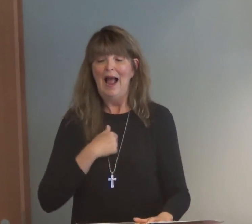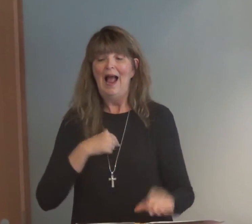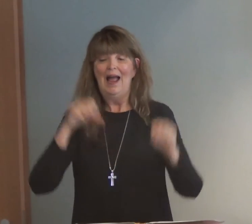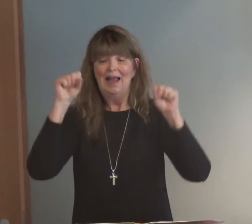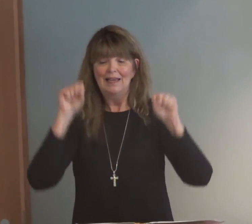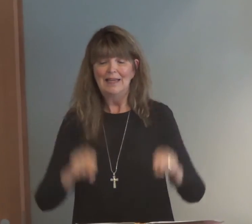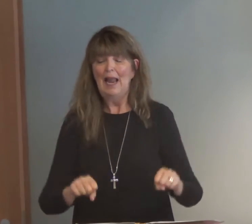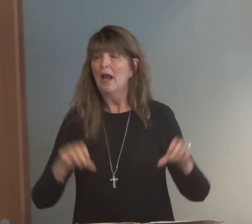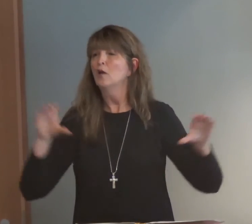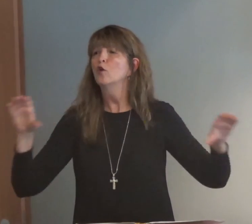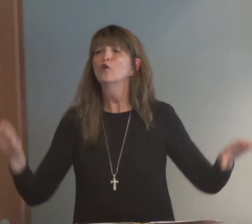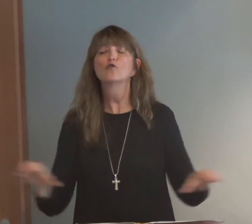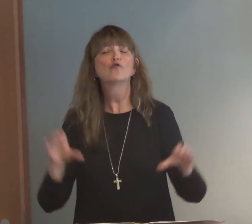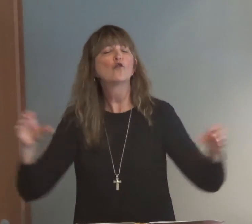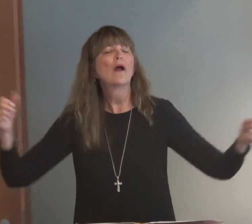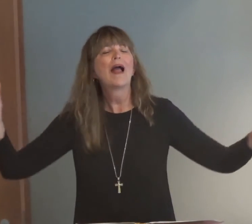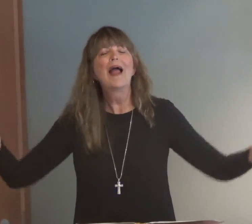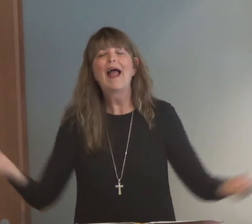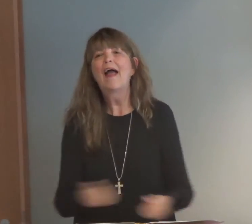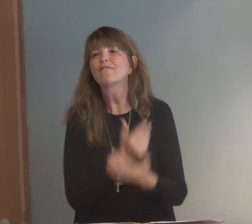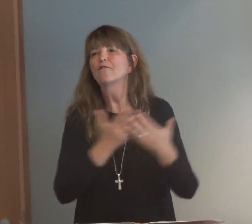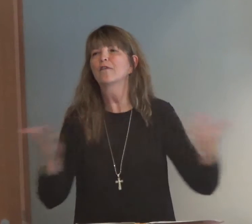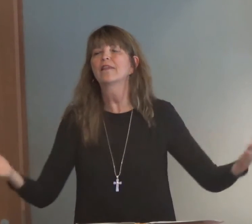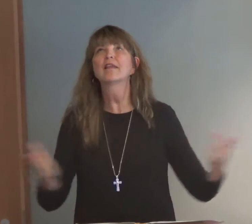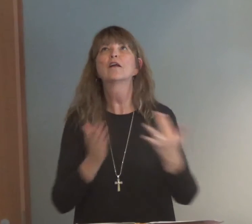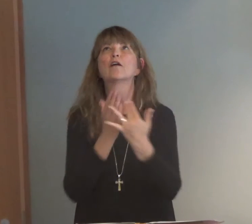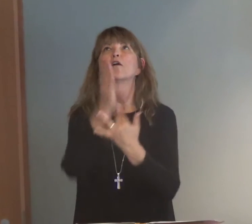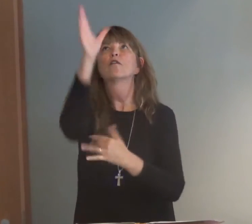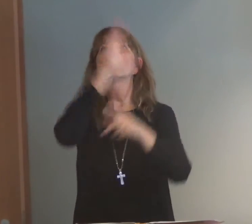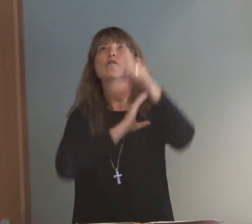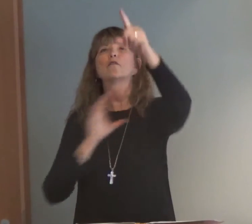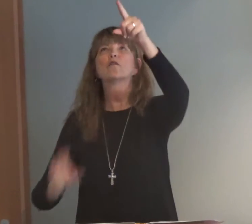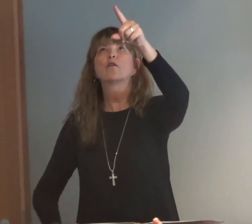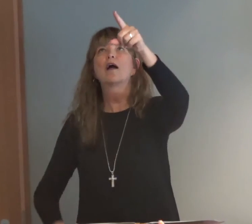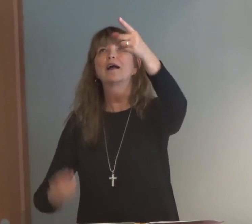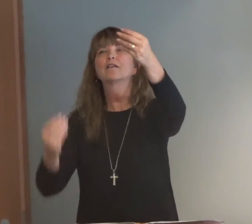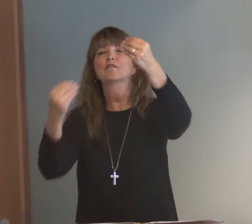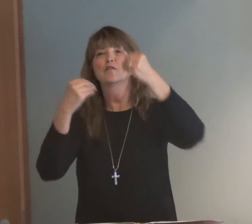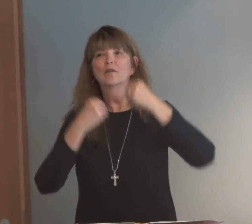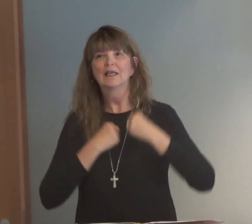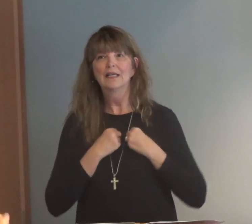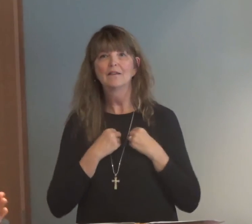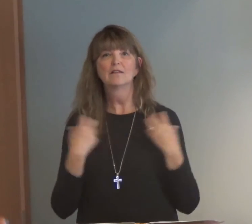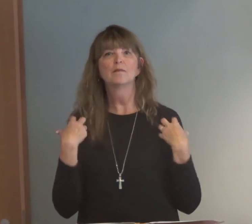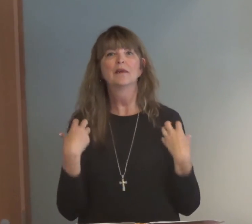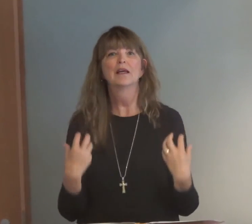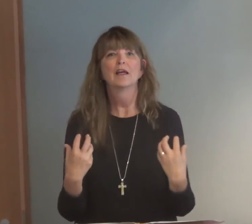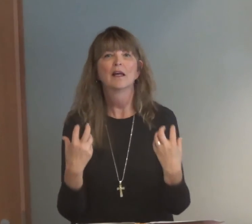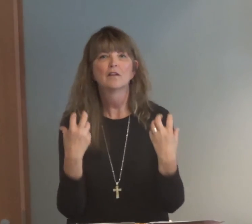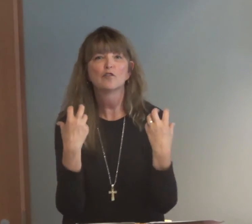it again. I can do everything through Christ who gives me strength.